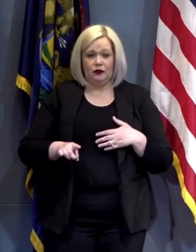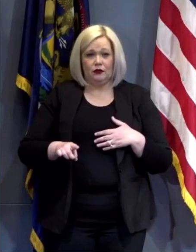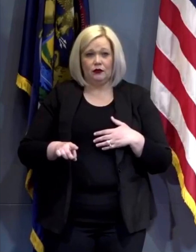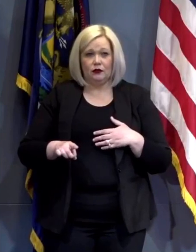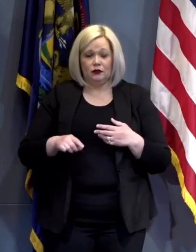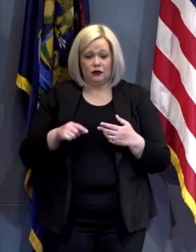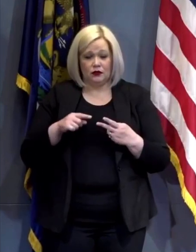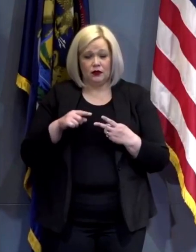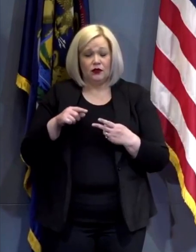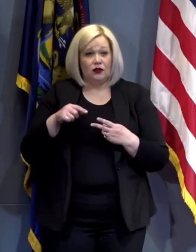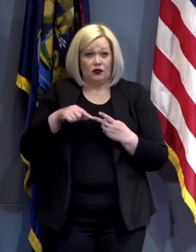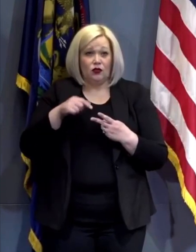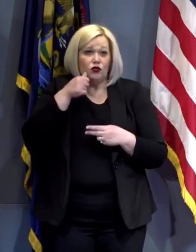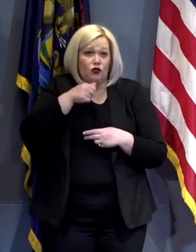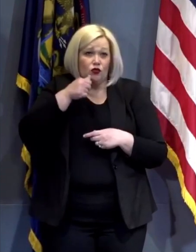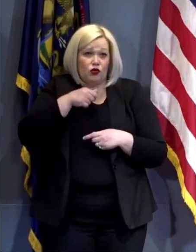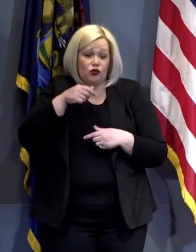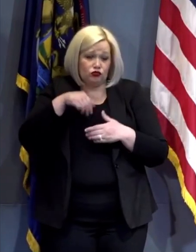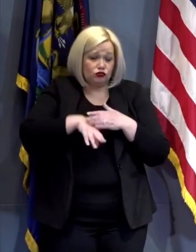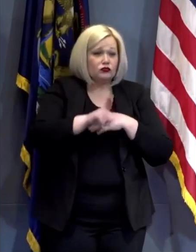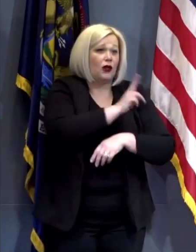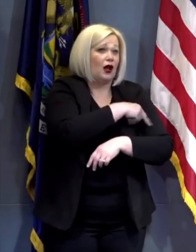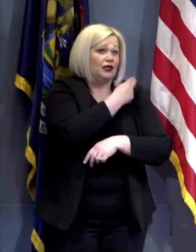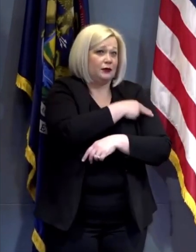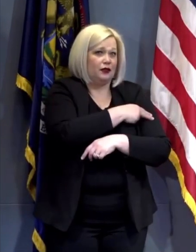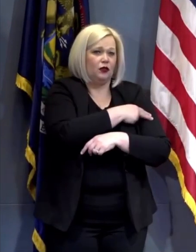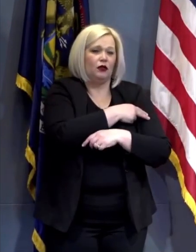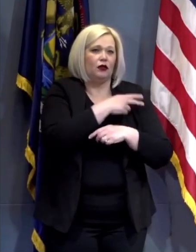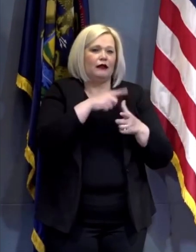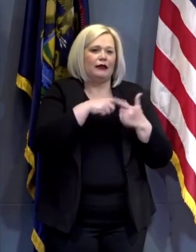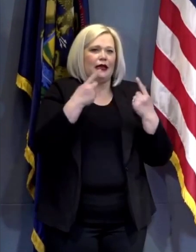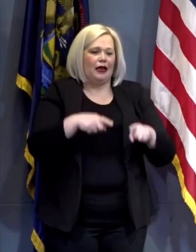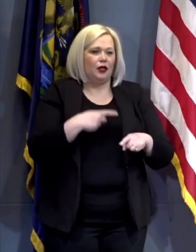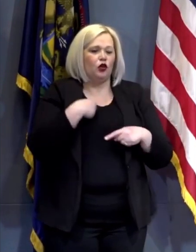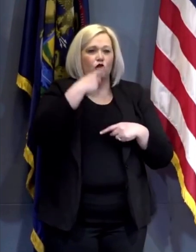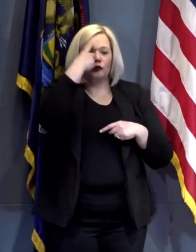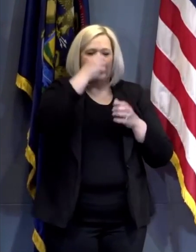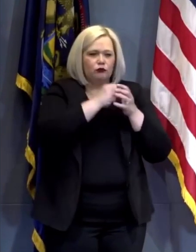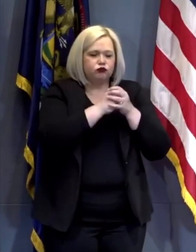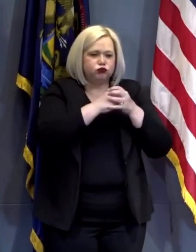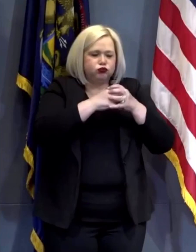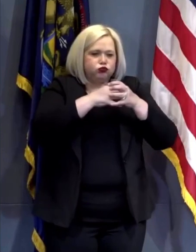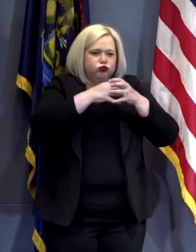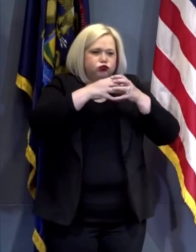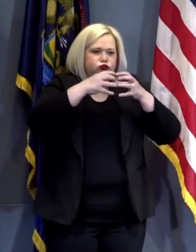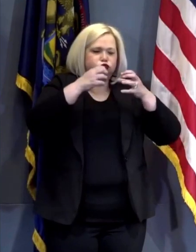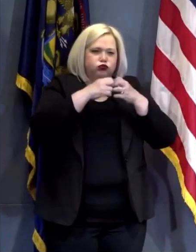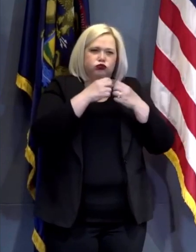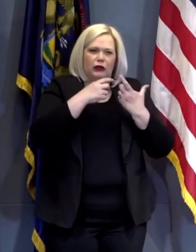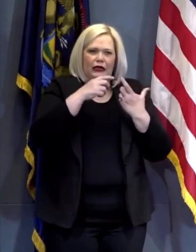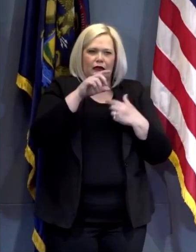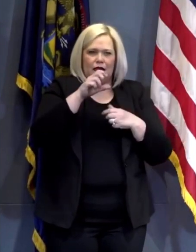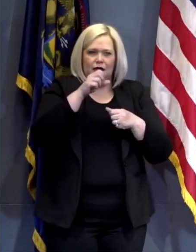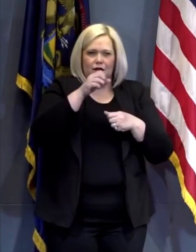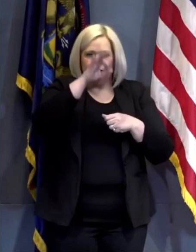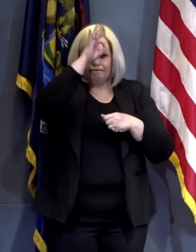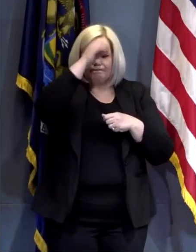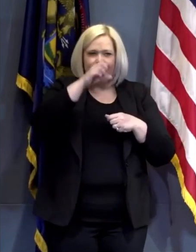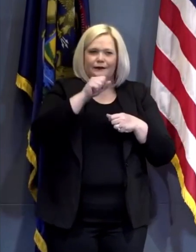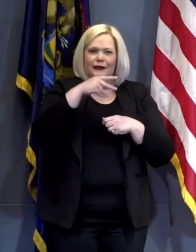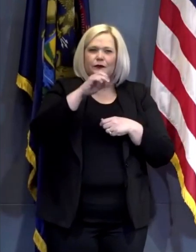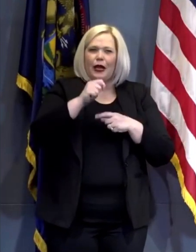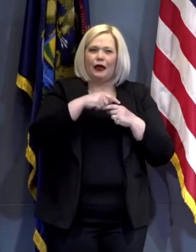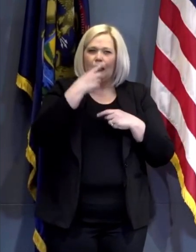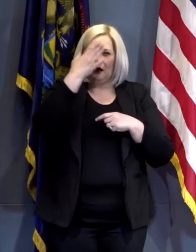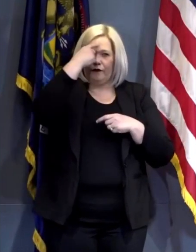very rare complication that led to swelling of her brain and a lesion in her frontal lobe she's nearly the